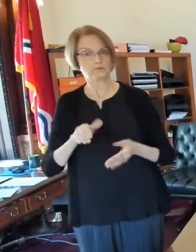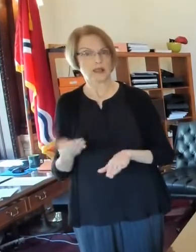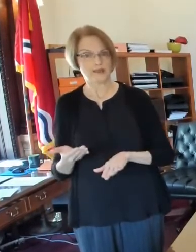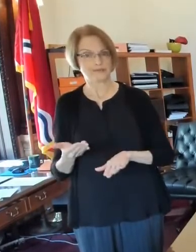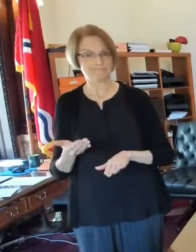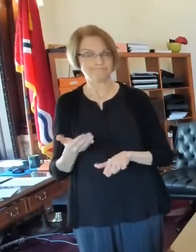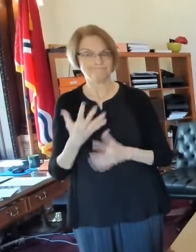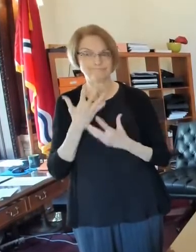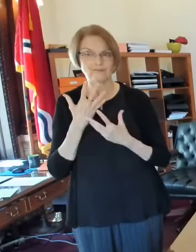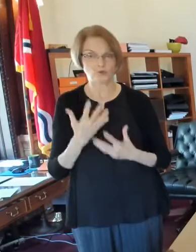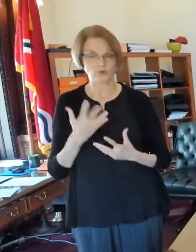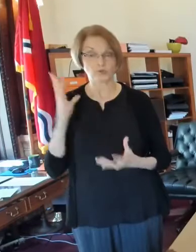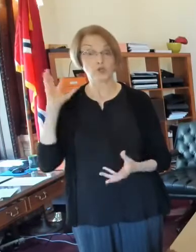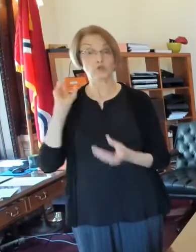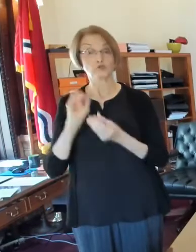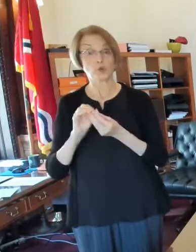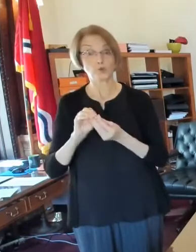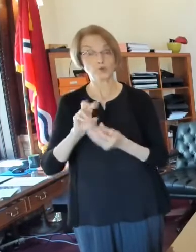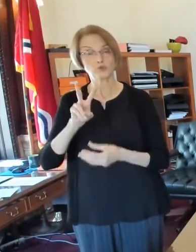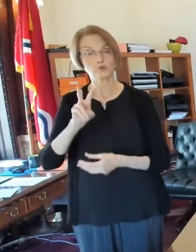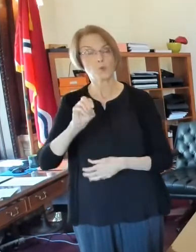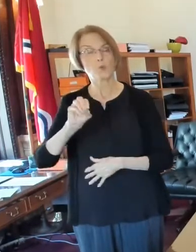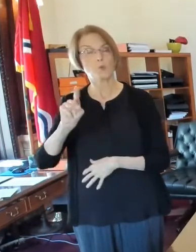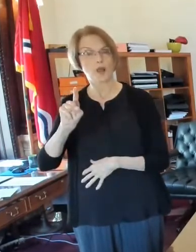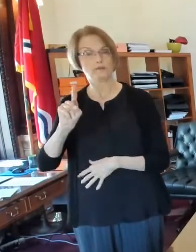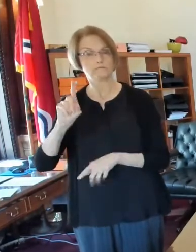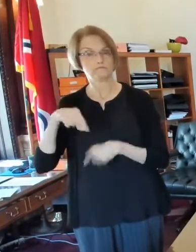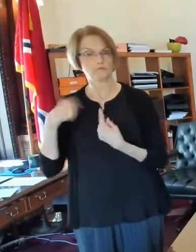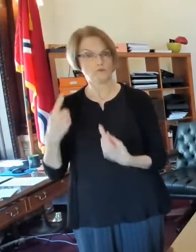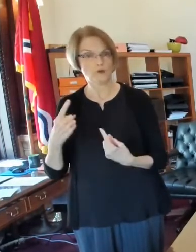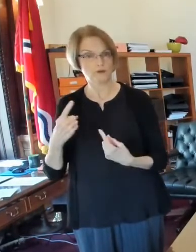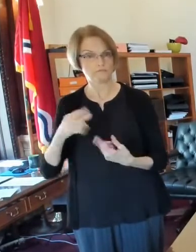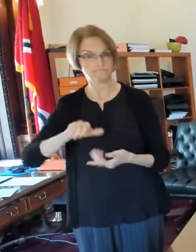Unfortunately, so our total is 201. Um,